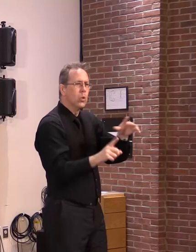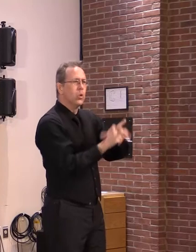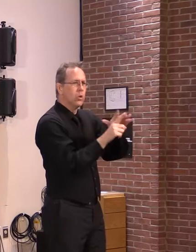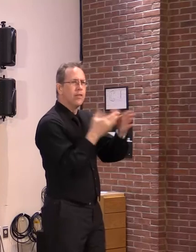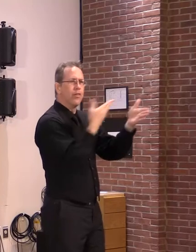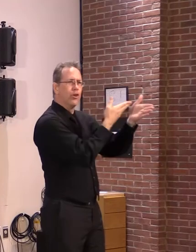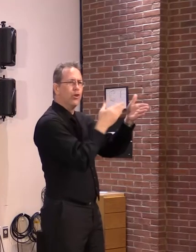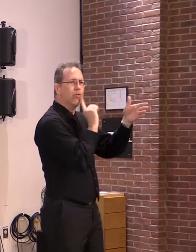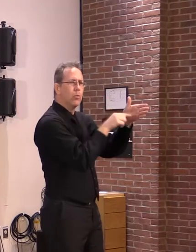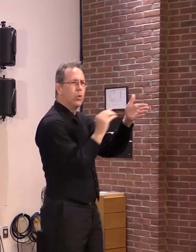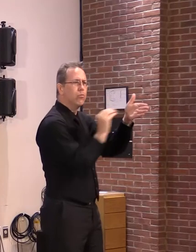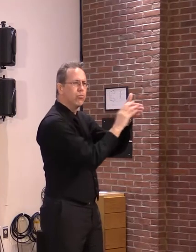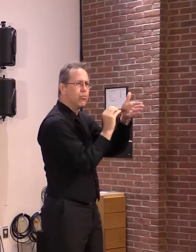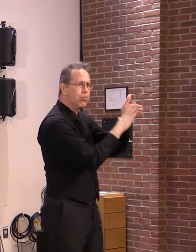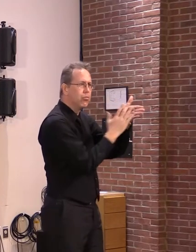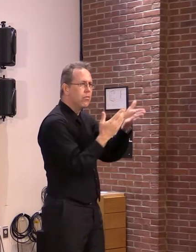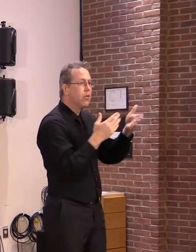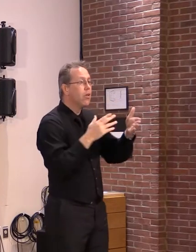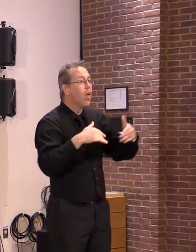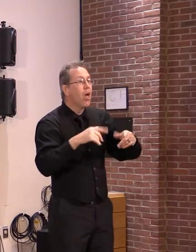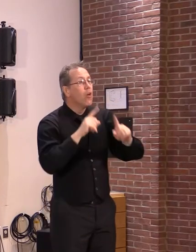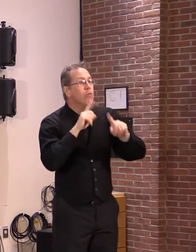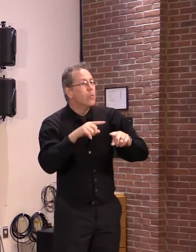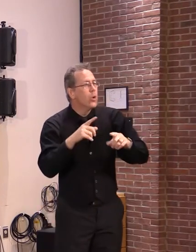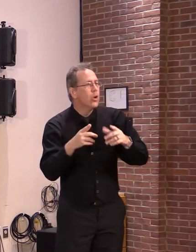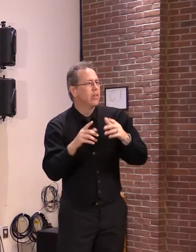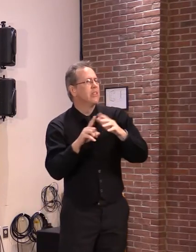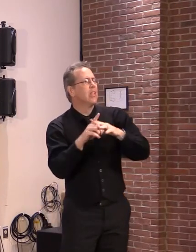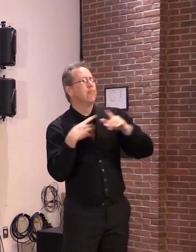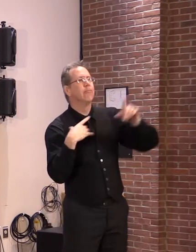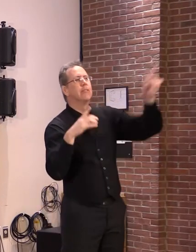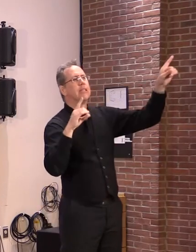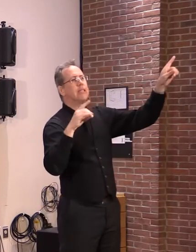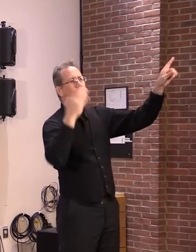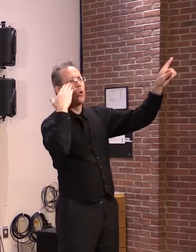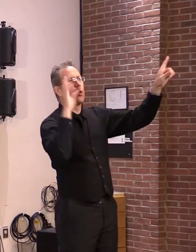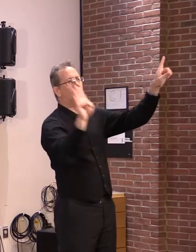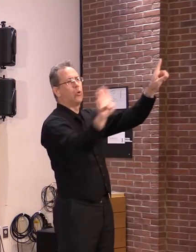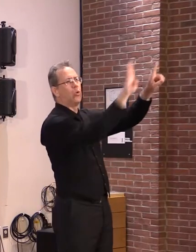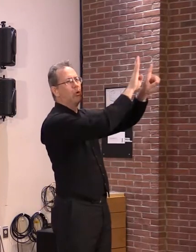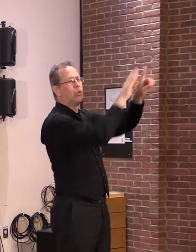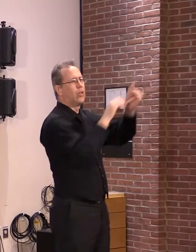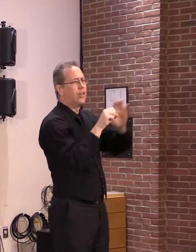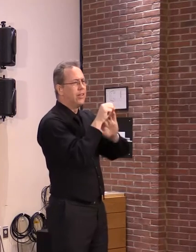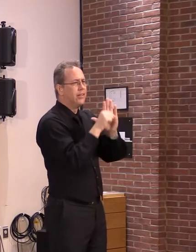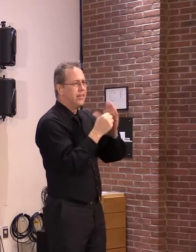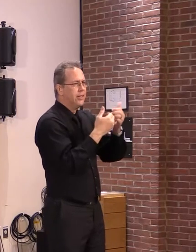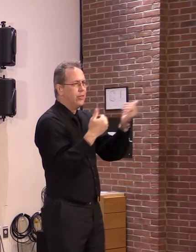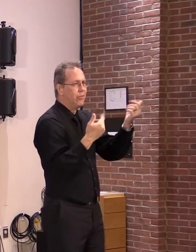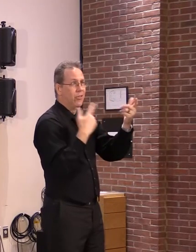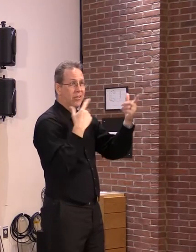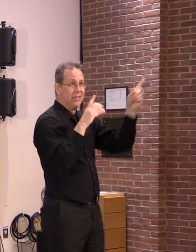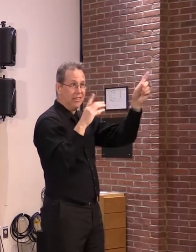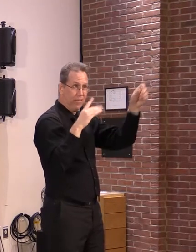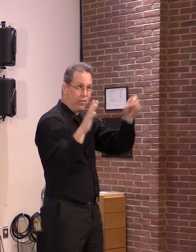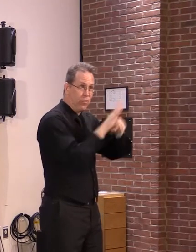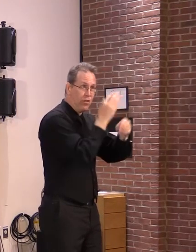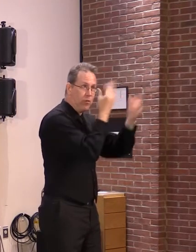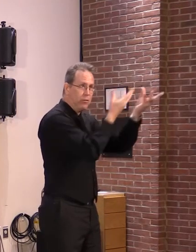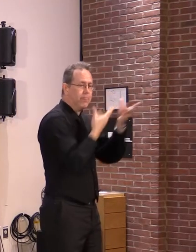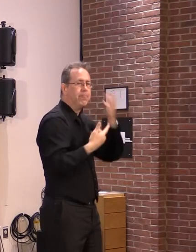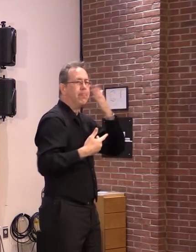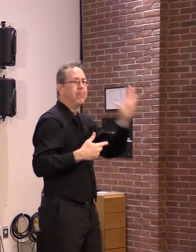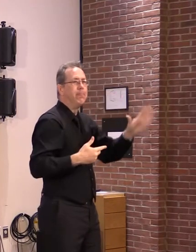unreported tests. So the CDC is quite aware that it's not getting complete information either. But I don't think, you know,